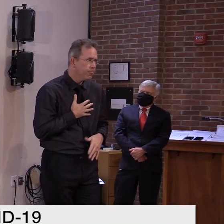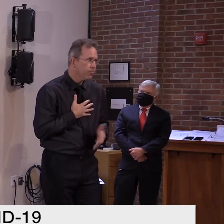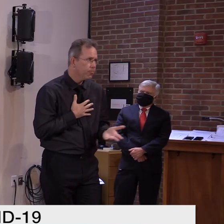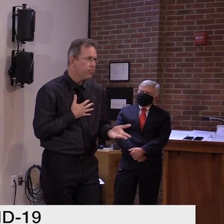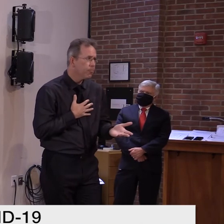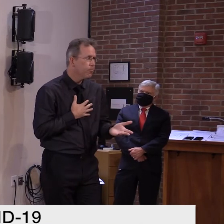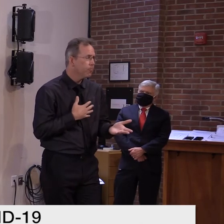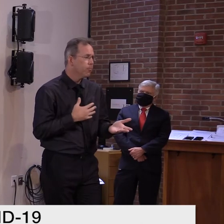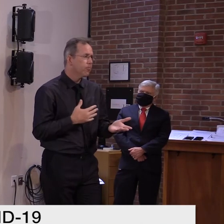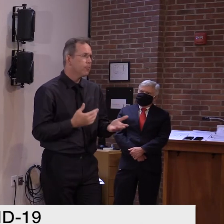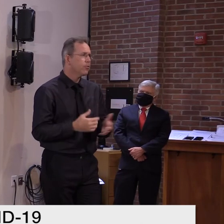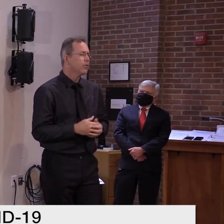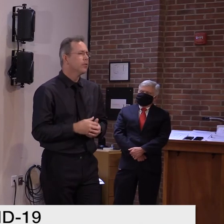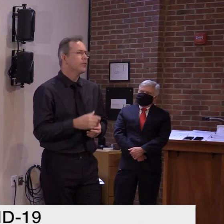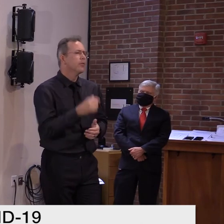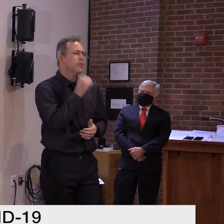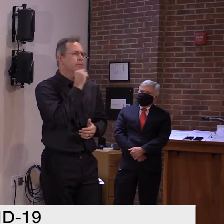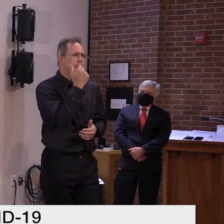that's not something I take lightly.